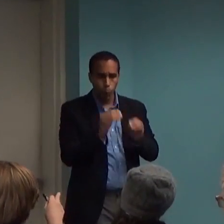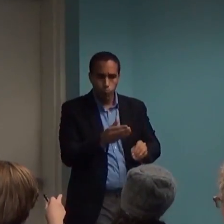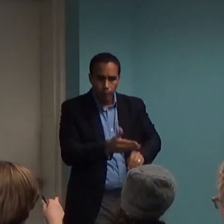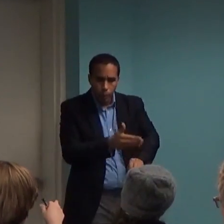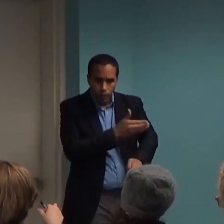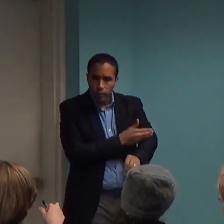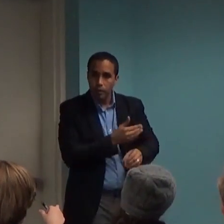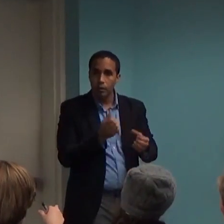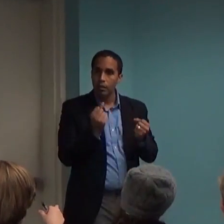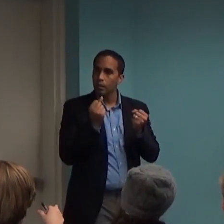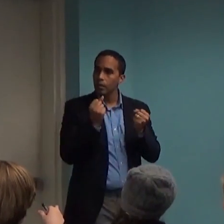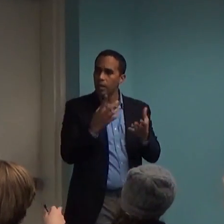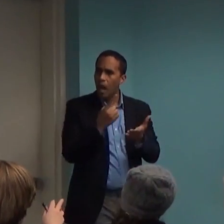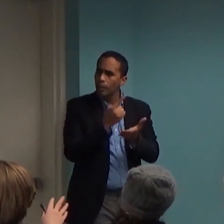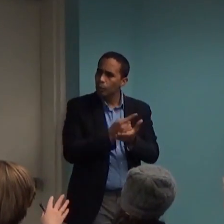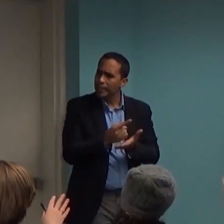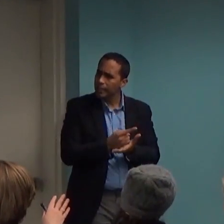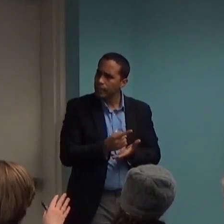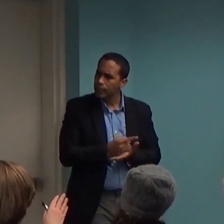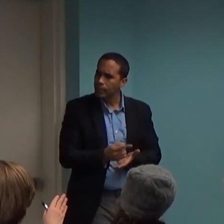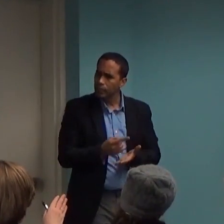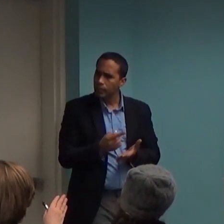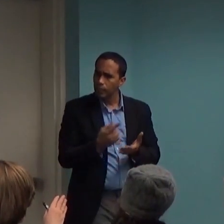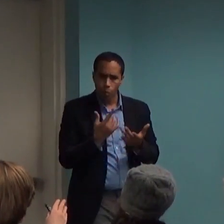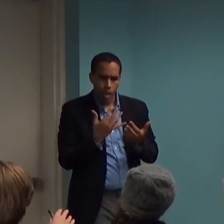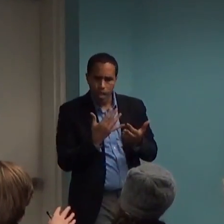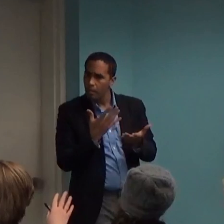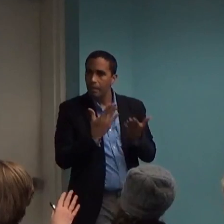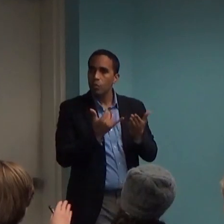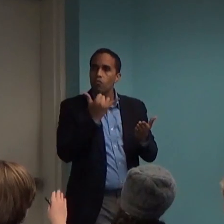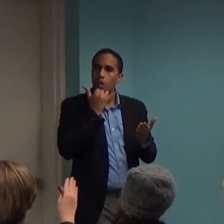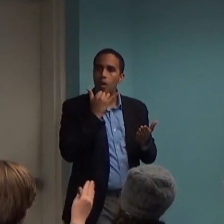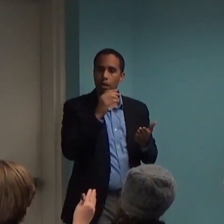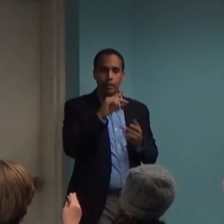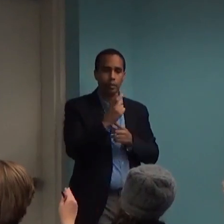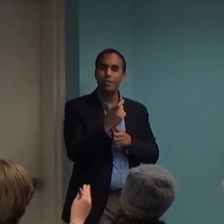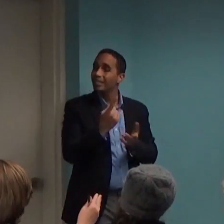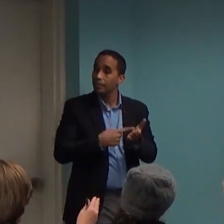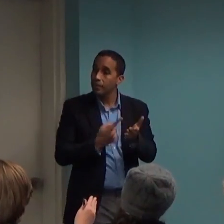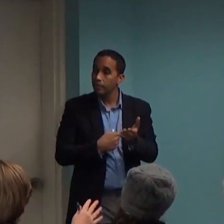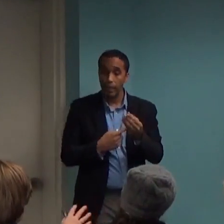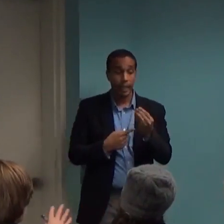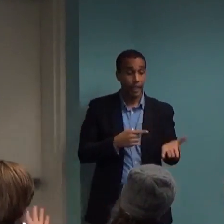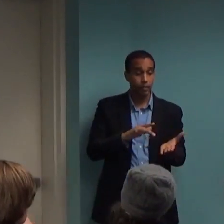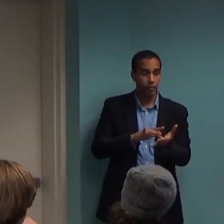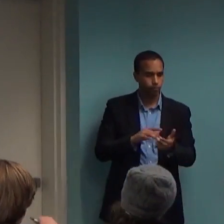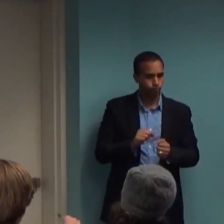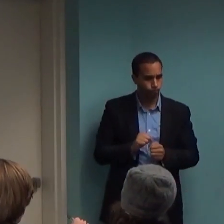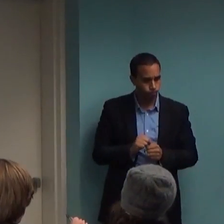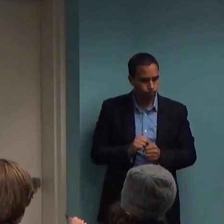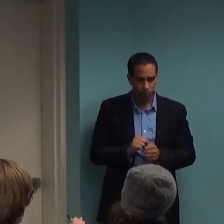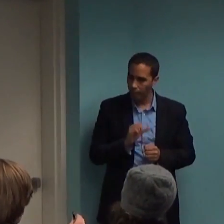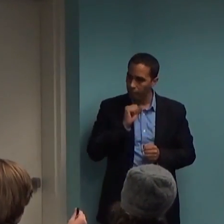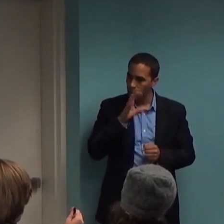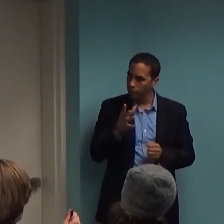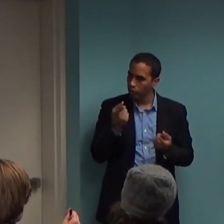didn't diagnose it right? Because that happens a lot of times. Yeah. The kid is diagnosed with medicine. There's no improvement, so obviously